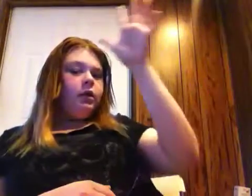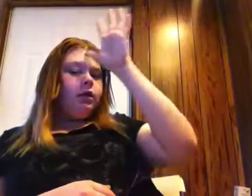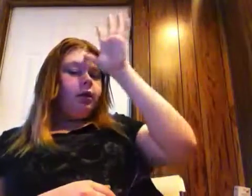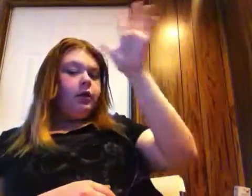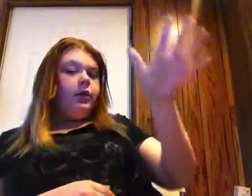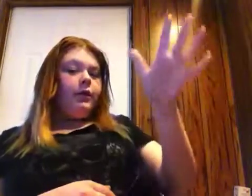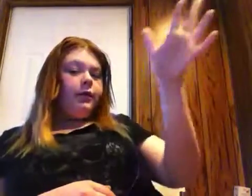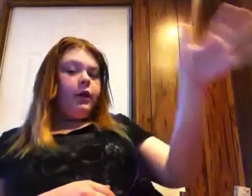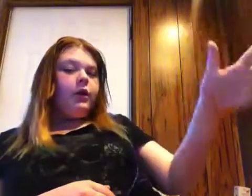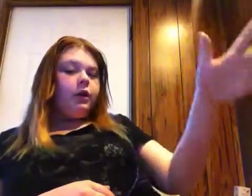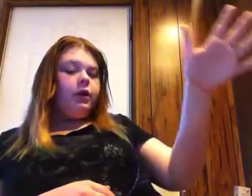grandfather,